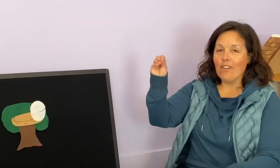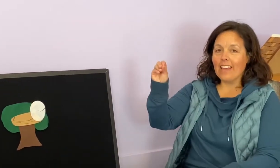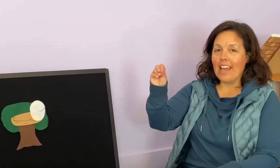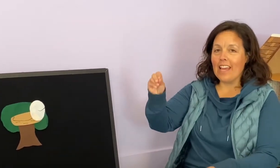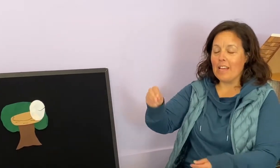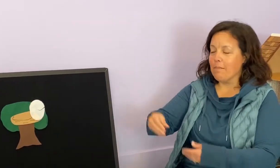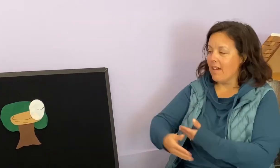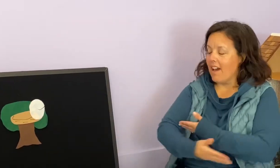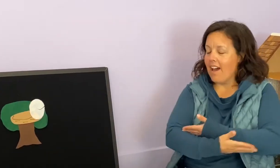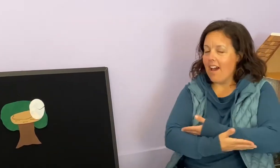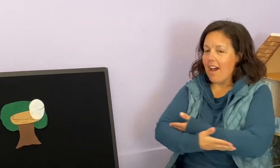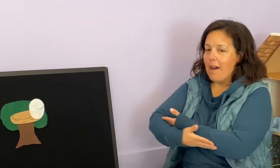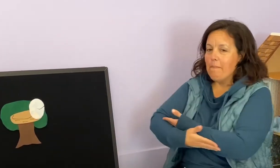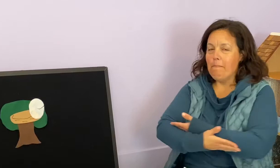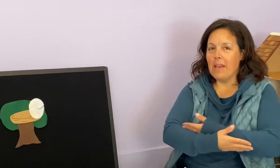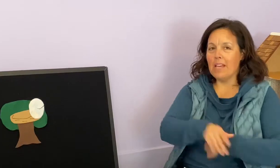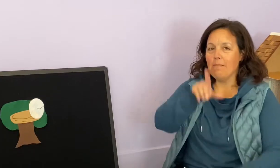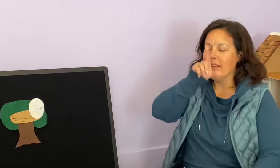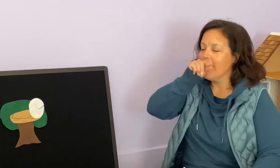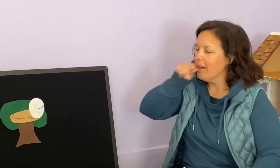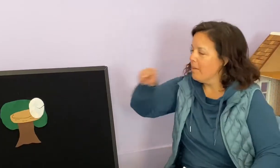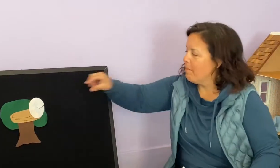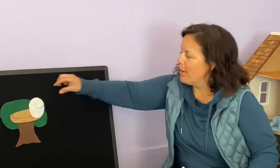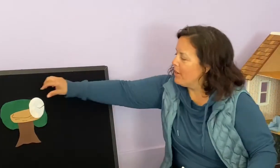came a baby bird.